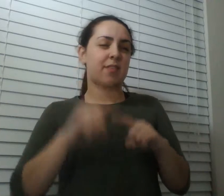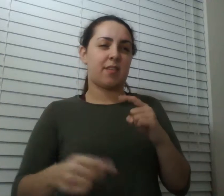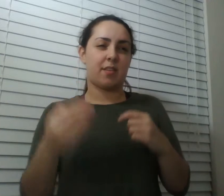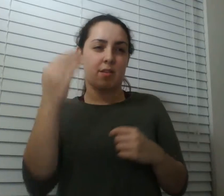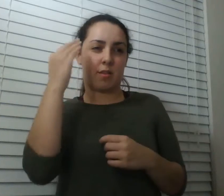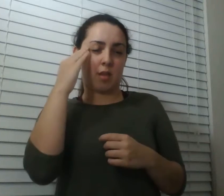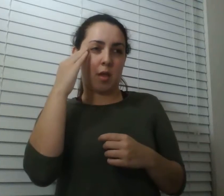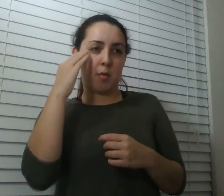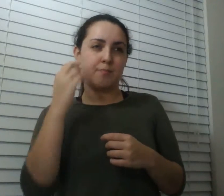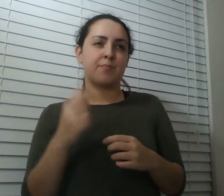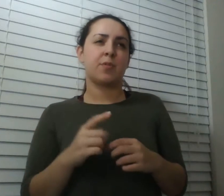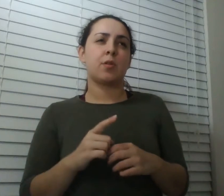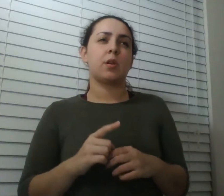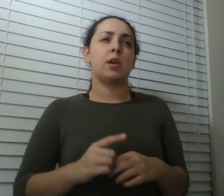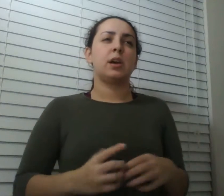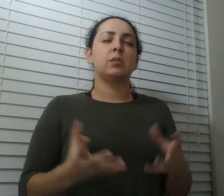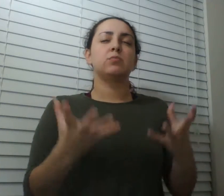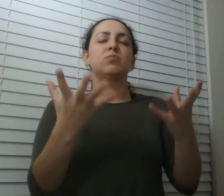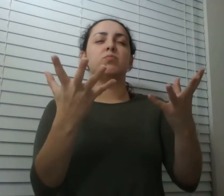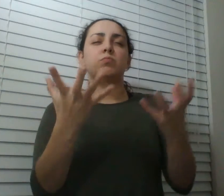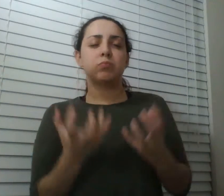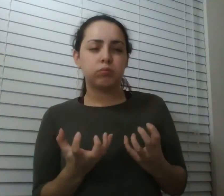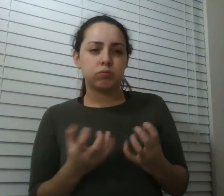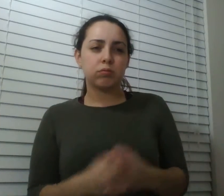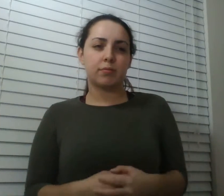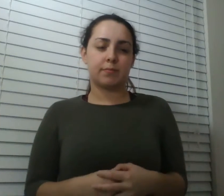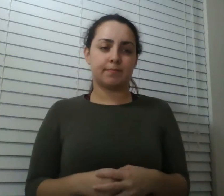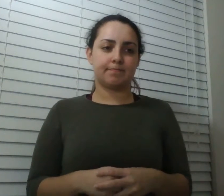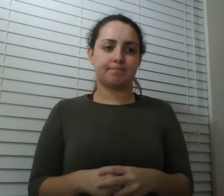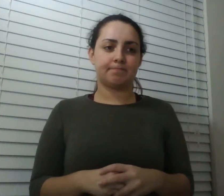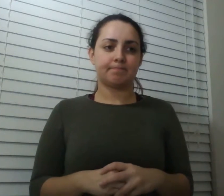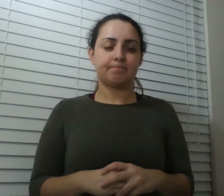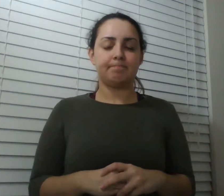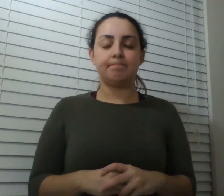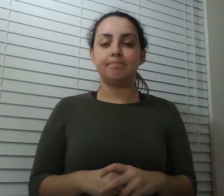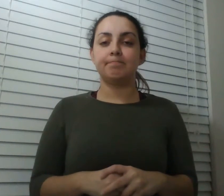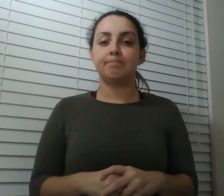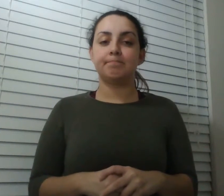things that we know we can't know but want to maybe we'll know a little bit more than we know right now all